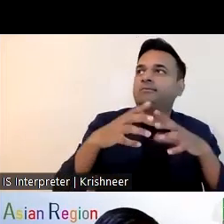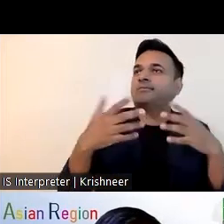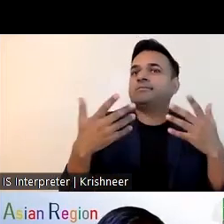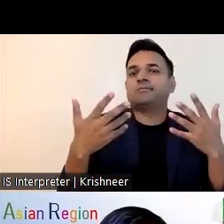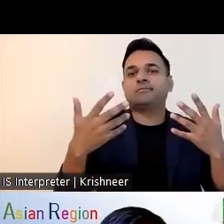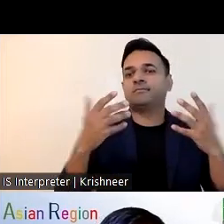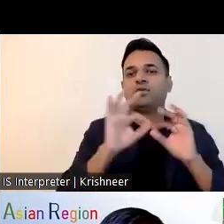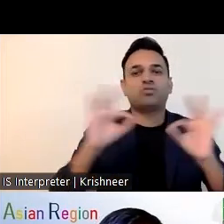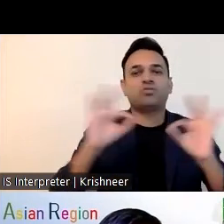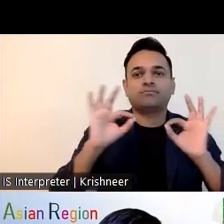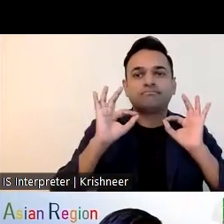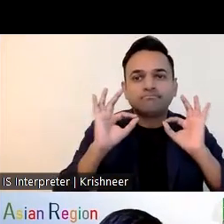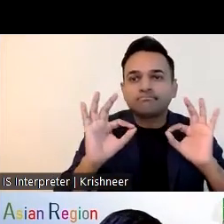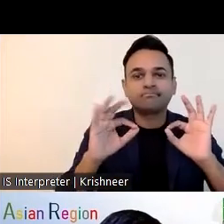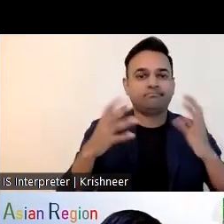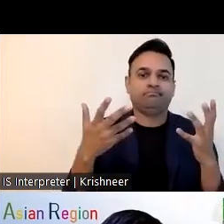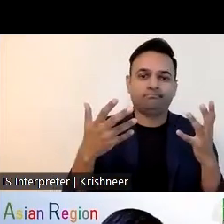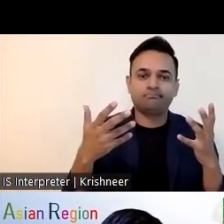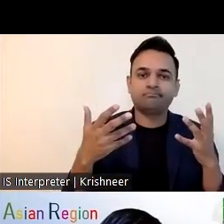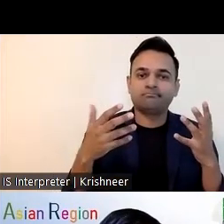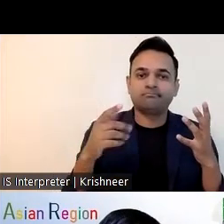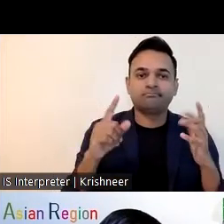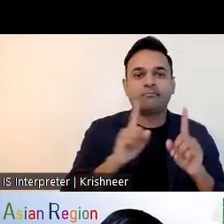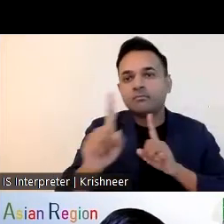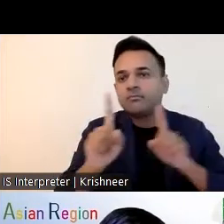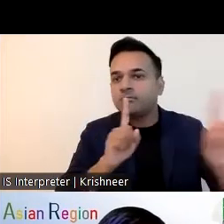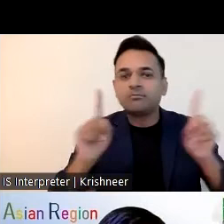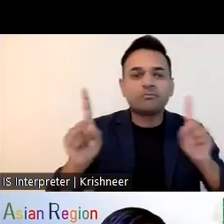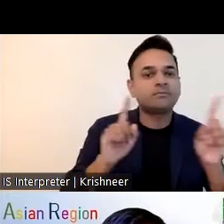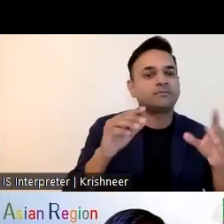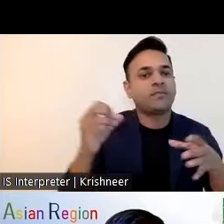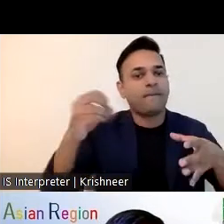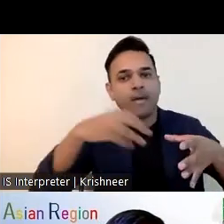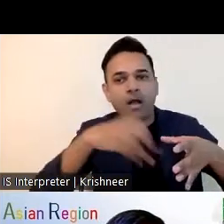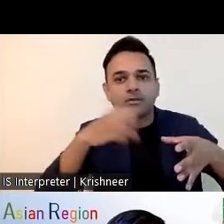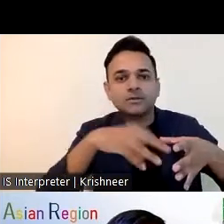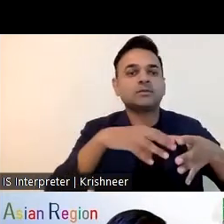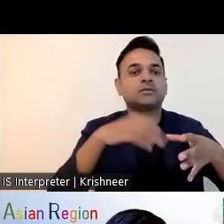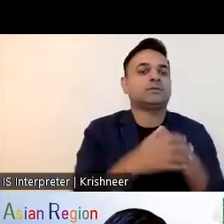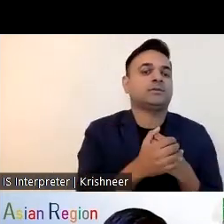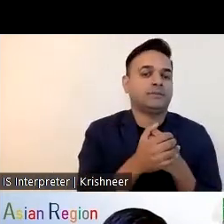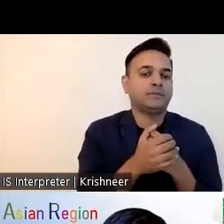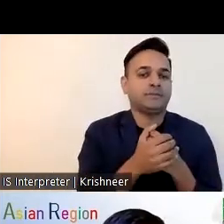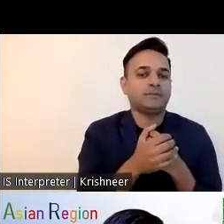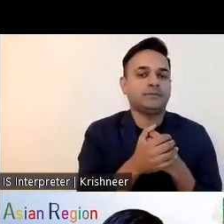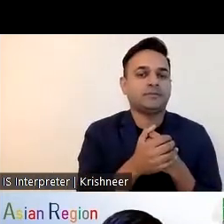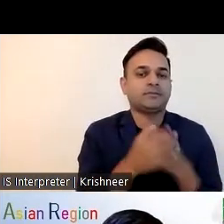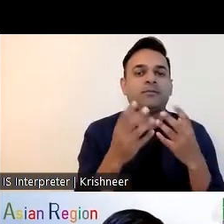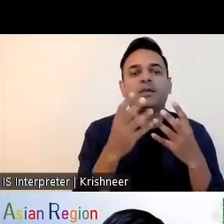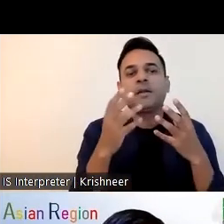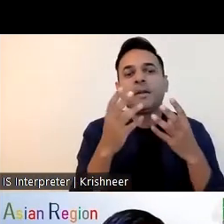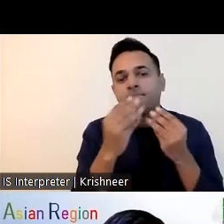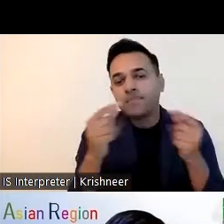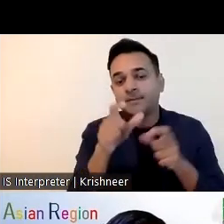opportunities yet here in nepal and talking about some initiatives uh actually uh the liberation mission of nepal in partnership